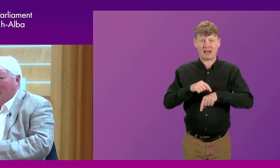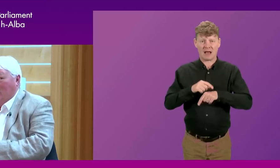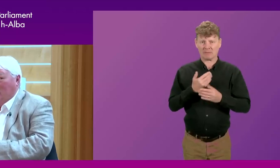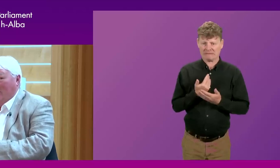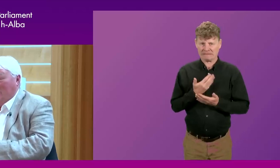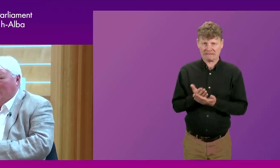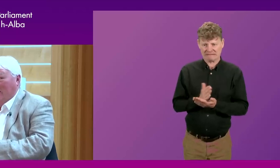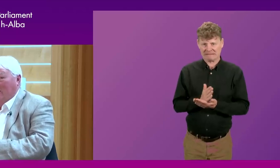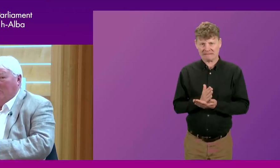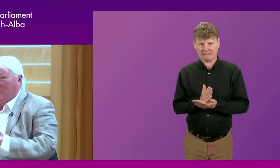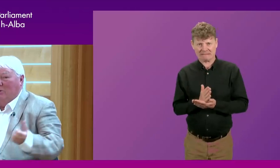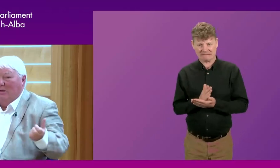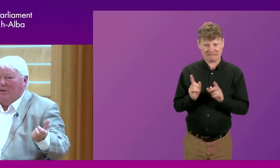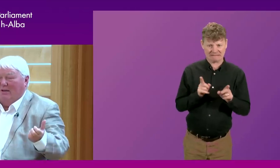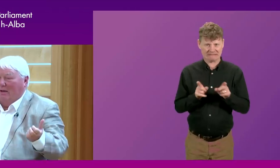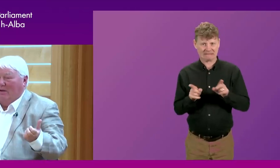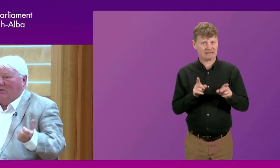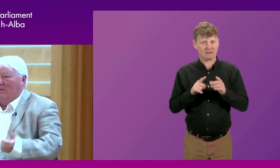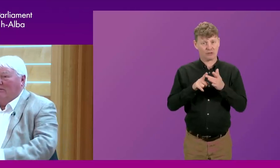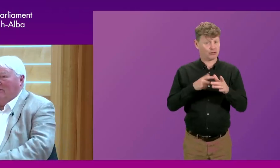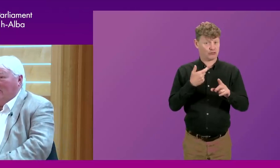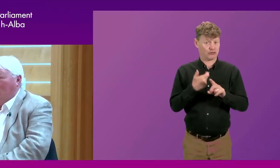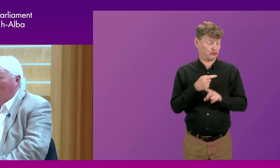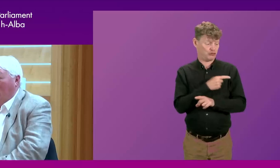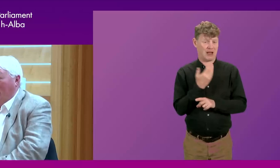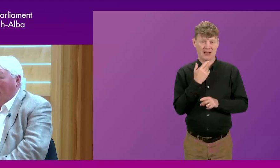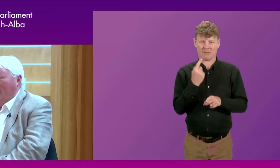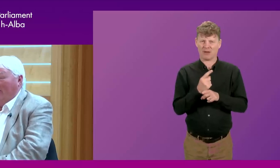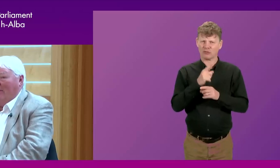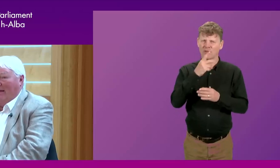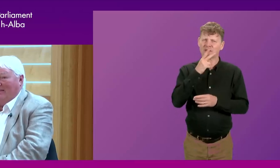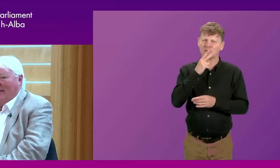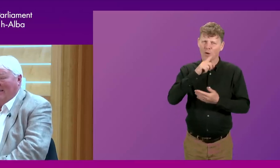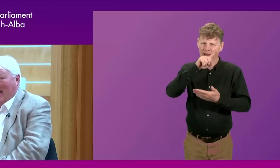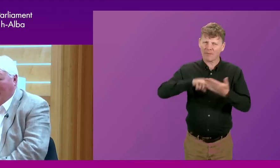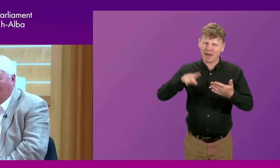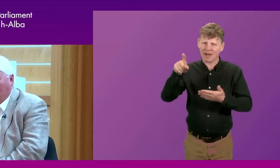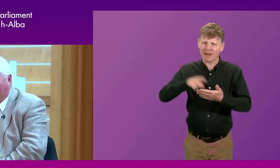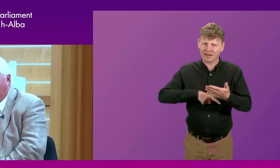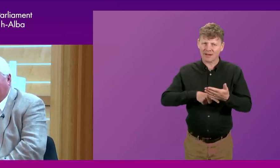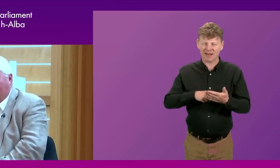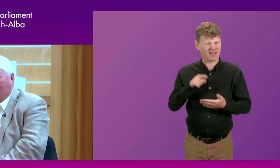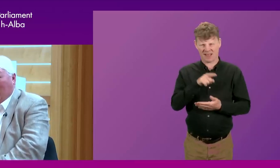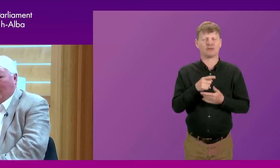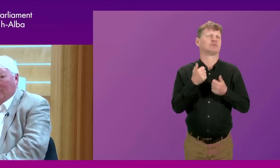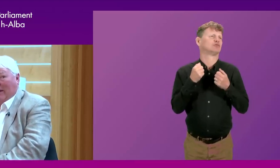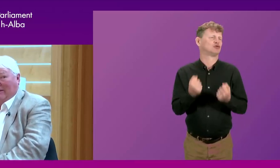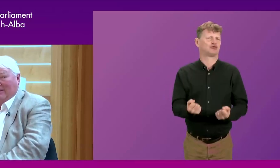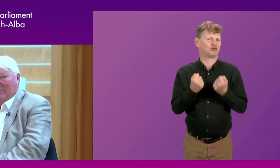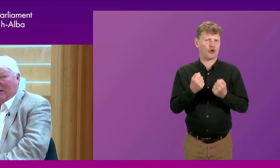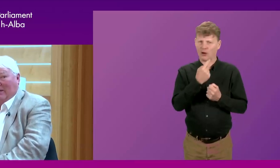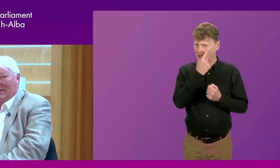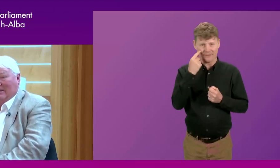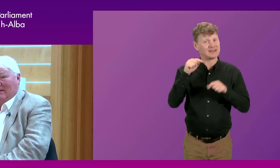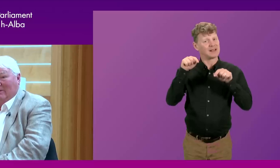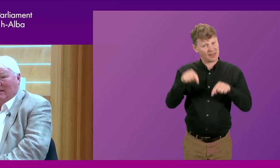certain which way to pursue. I mean, Jack mentioned the smoking ban there, and that is absolute evidence of the fact